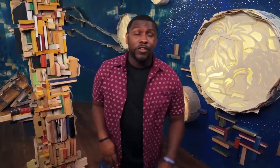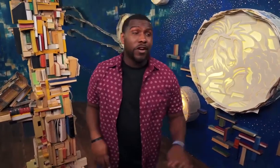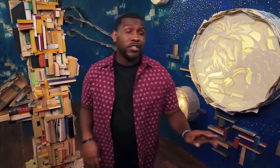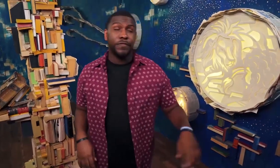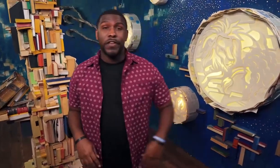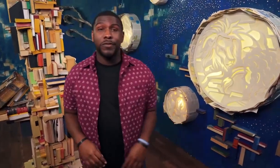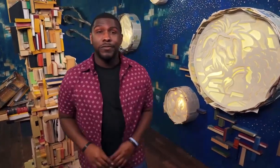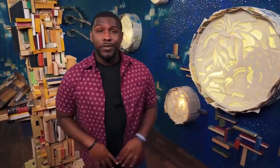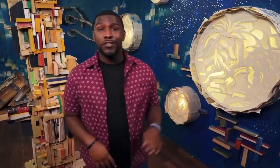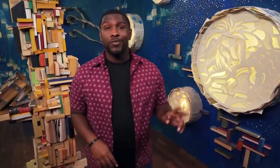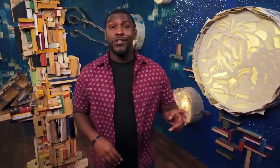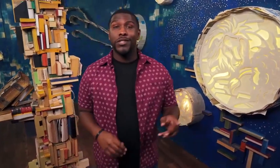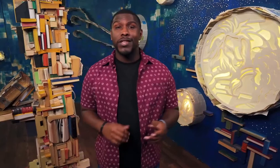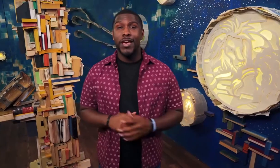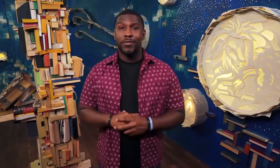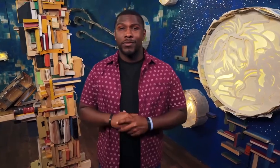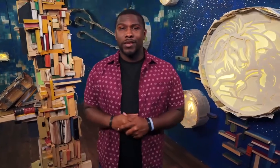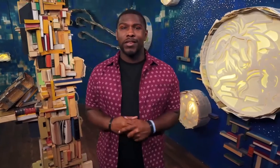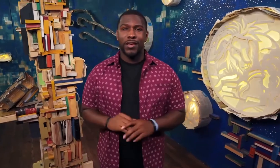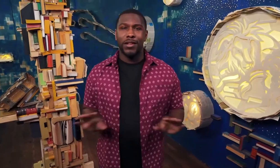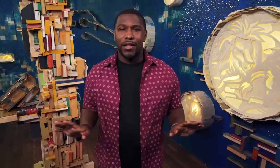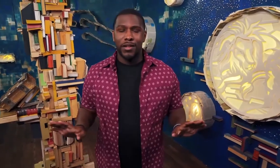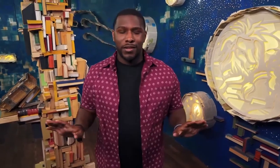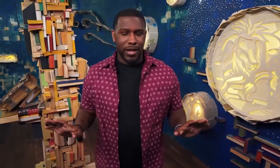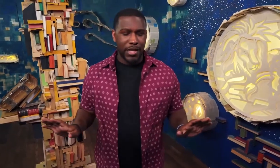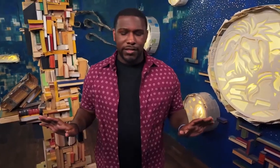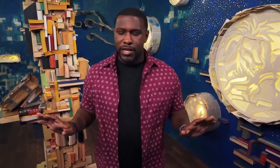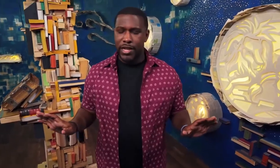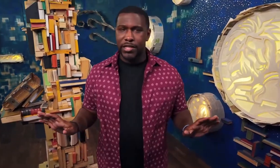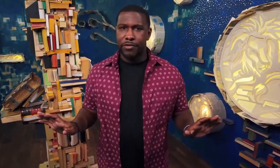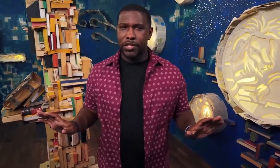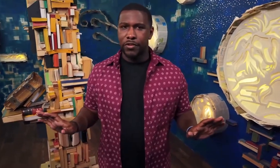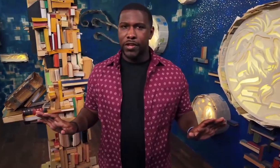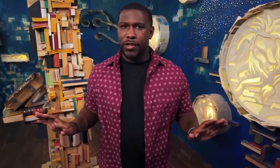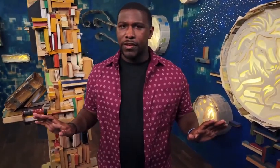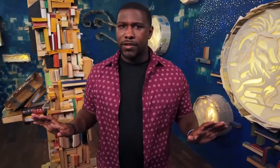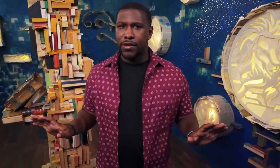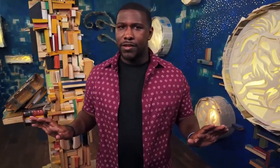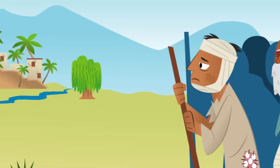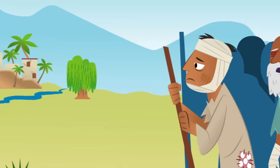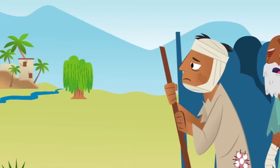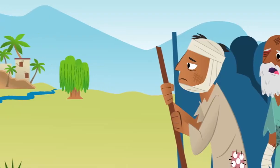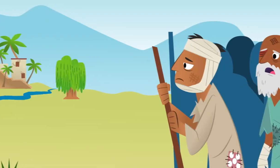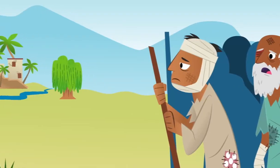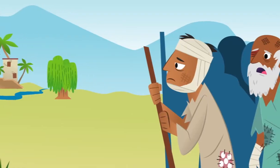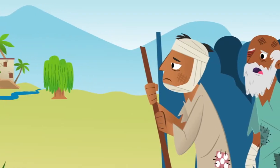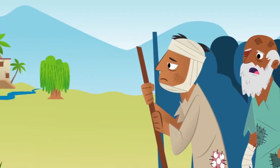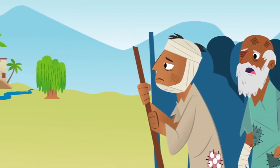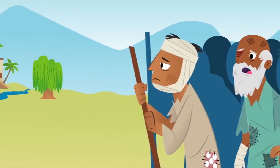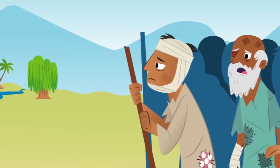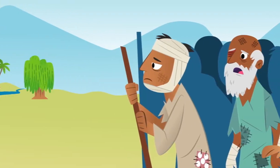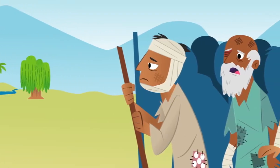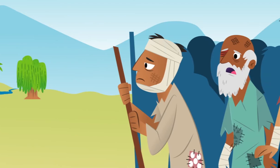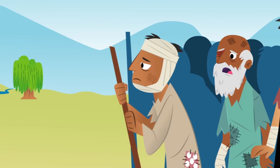across the field towards the town they hesitated as they reached the creek we'll have to wait across